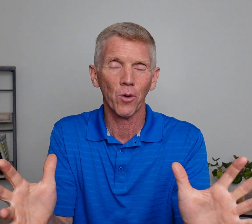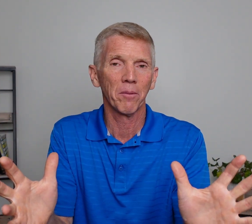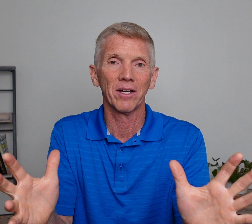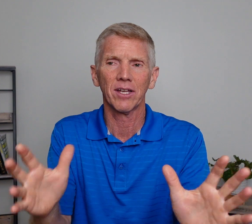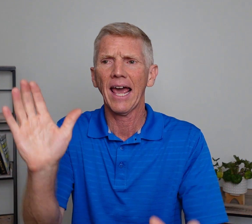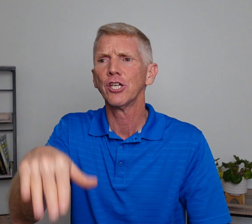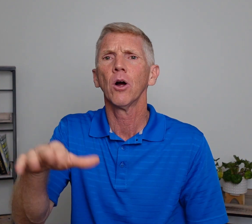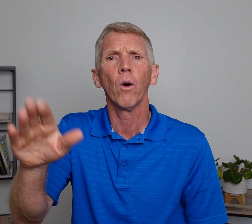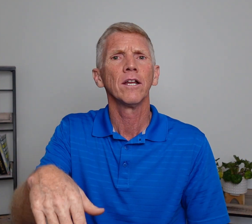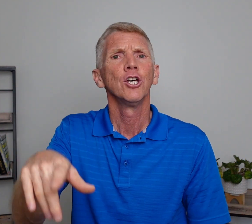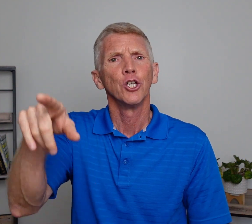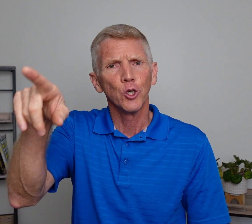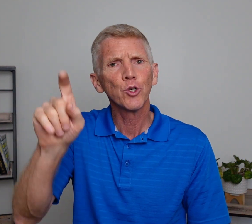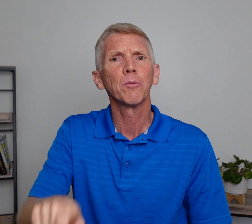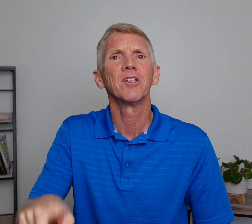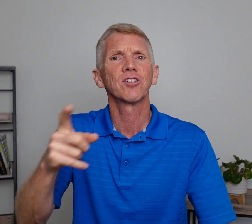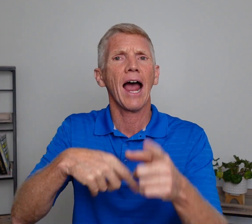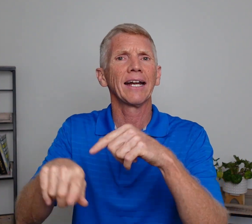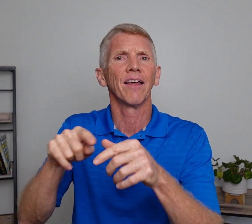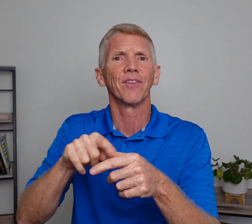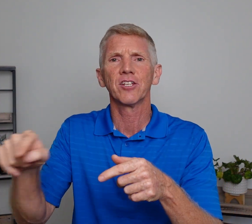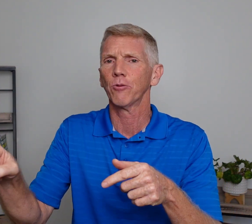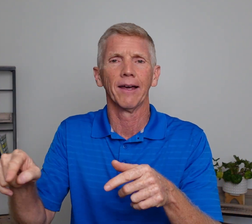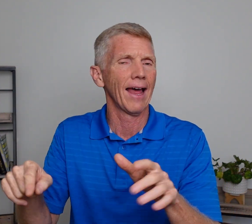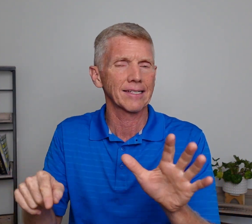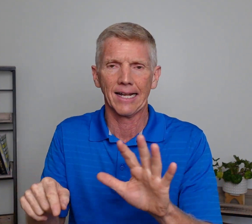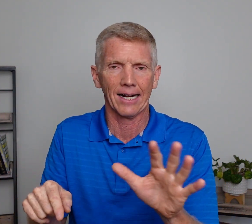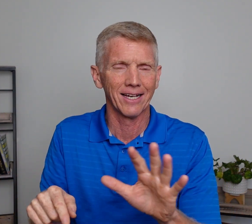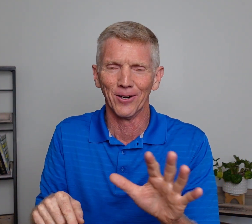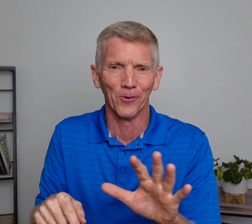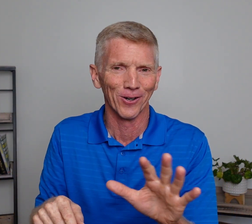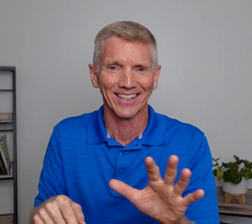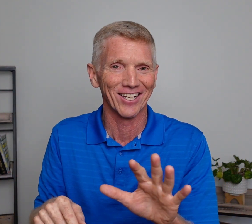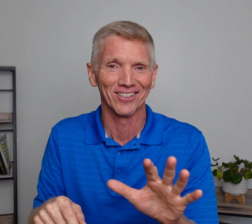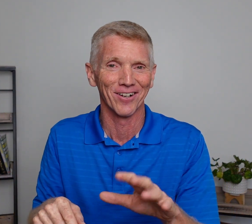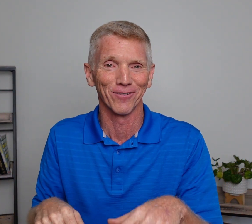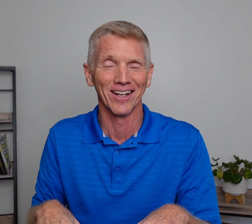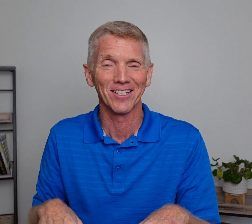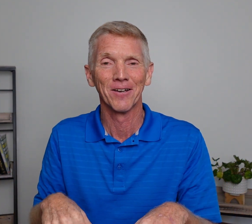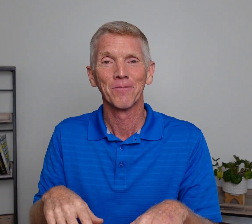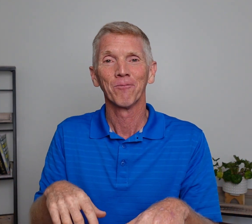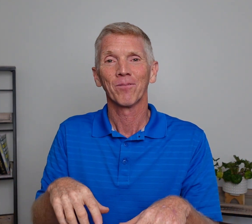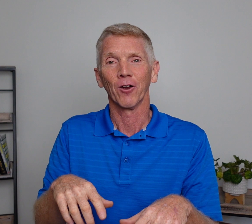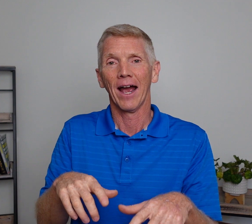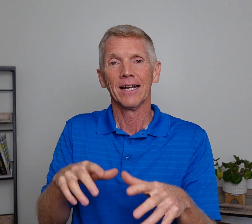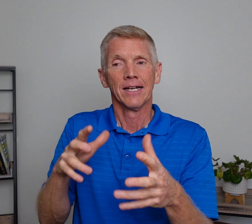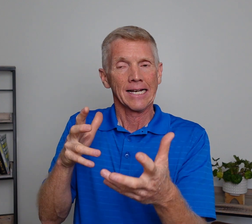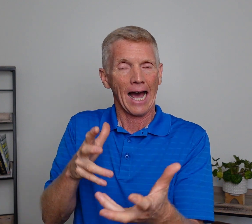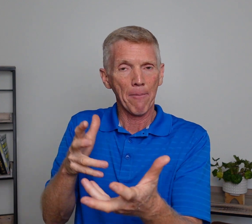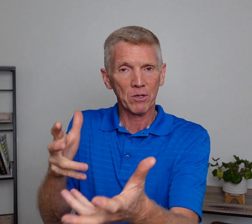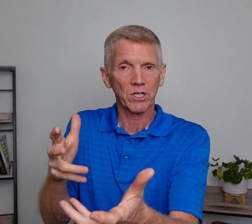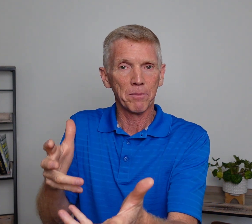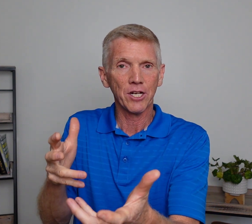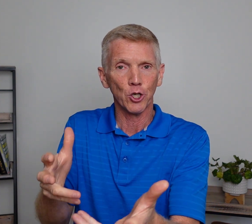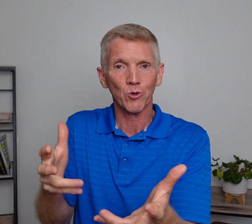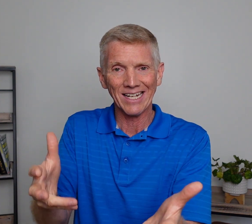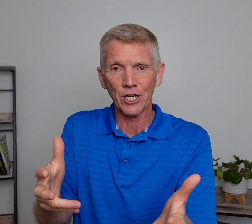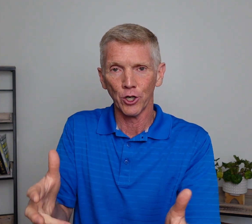Don't come in and say, hey, you know what? You should be signing it this way. That's not going to work and get you a lot of friends. All right? Copy what's being used in your